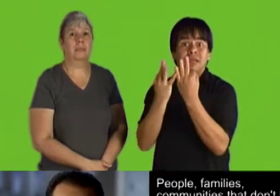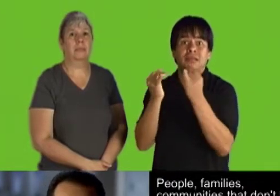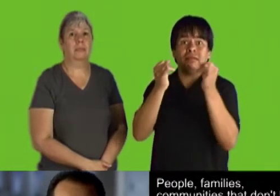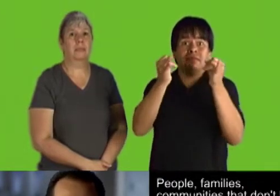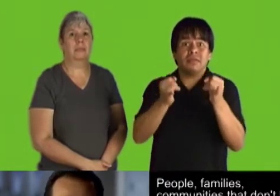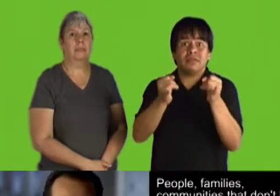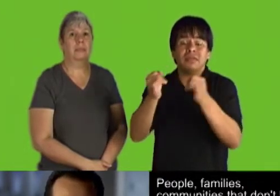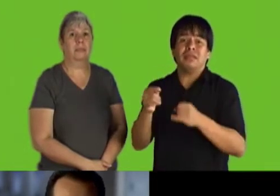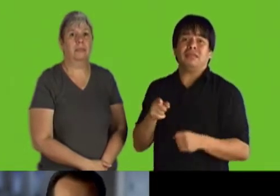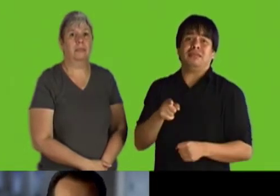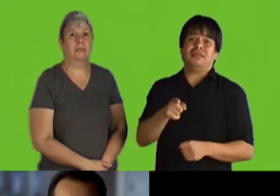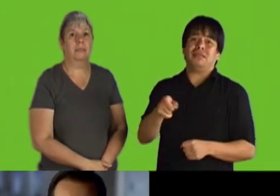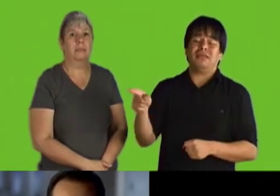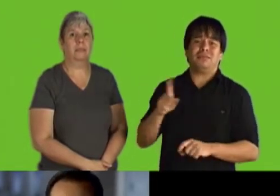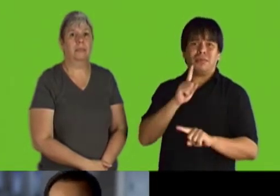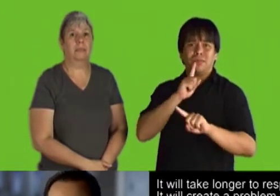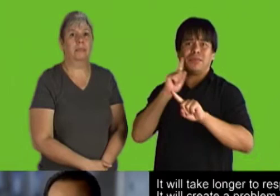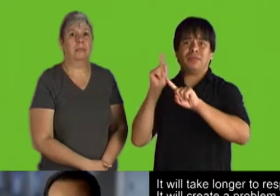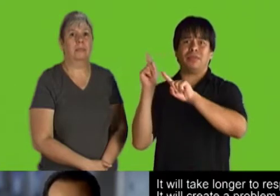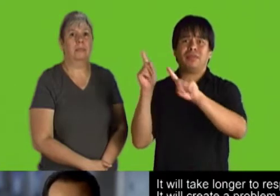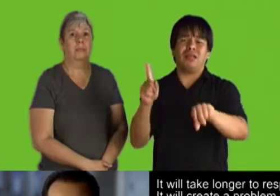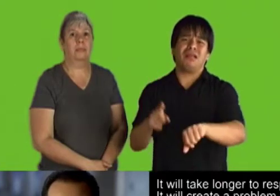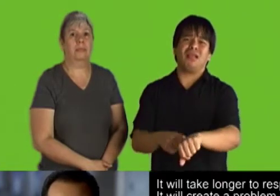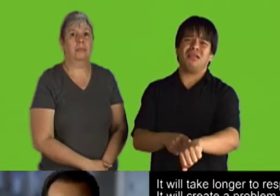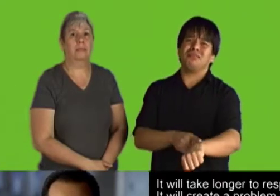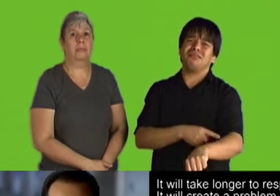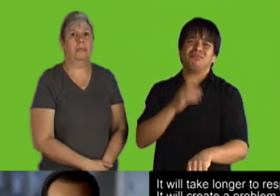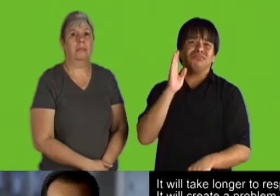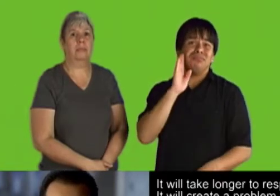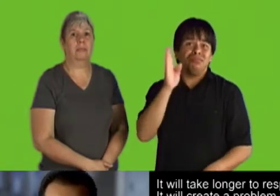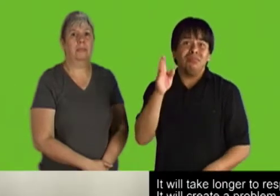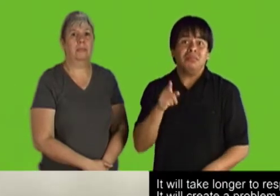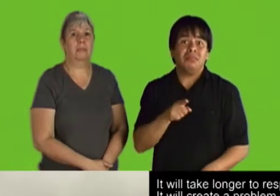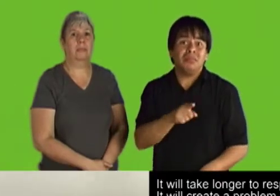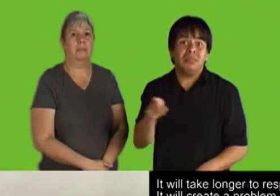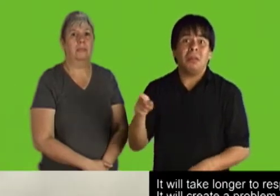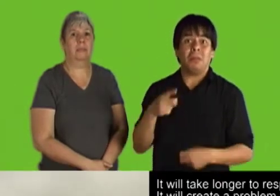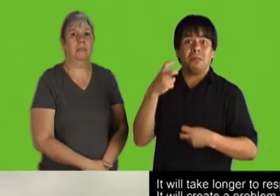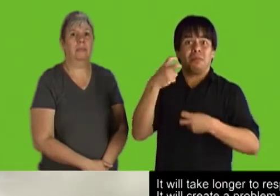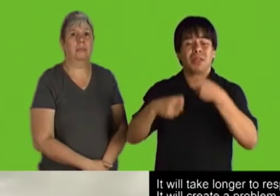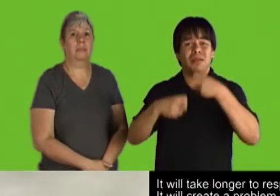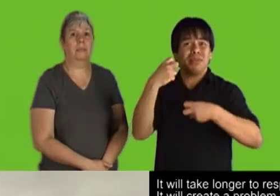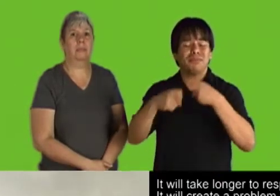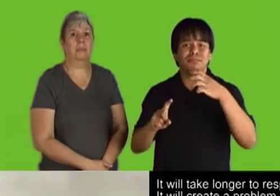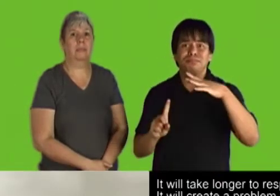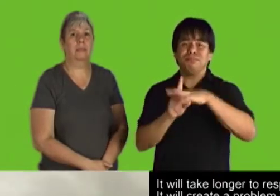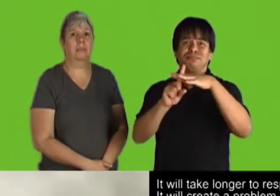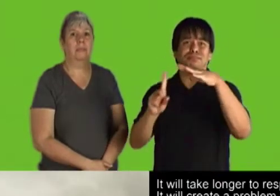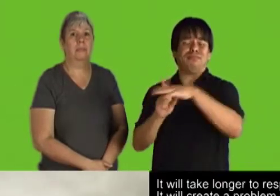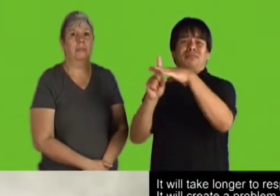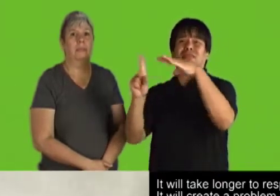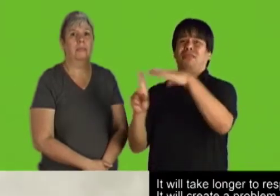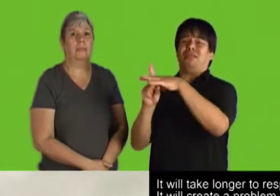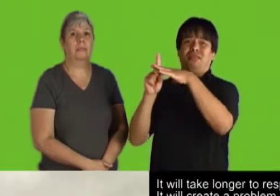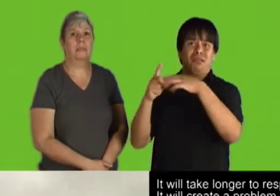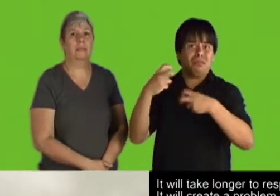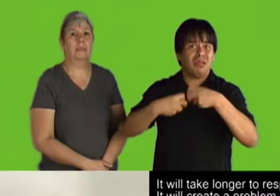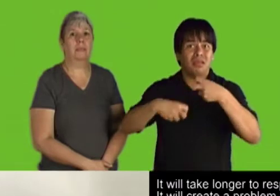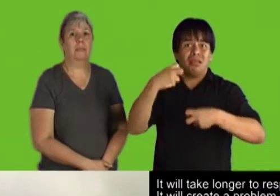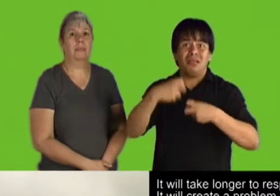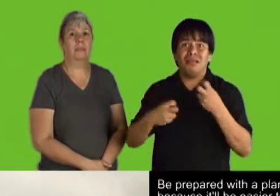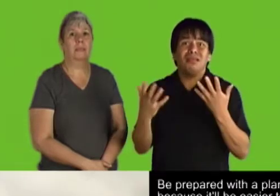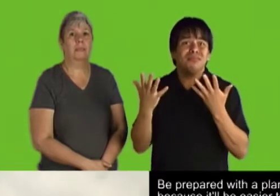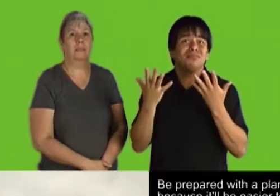For that individual. It will take longer to respond. It will create a problem within the problem that already